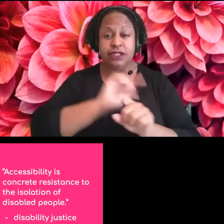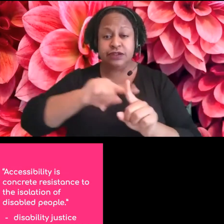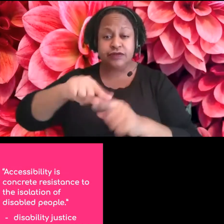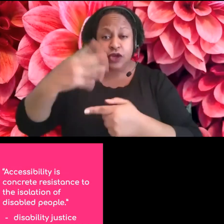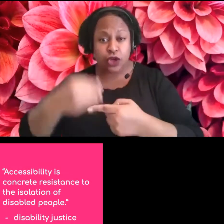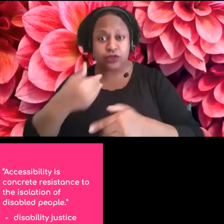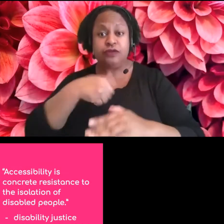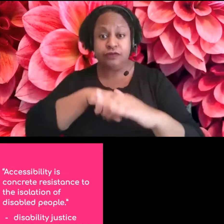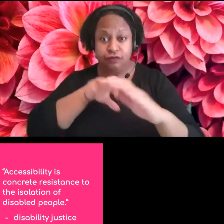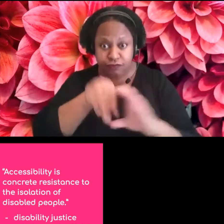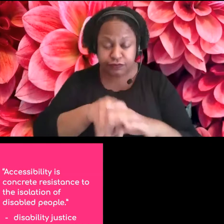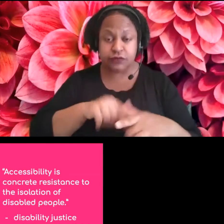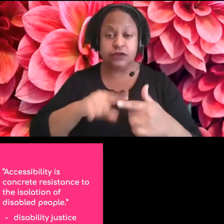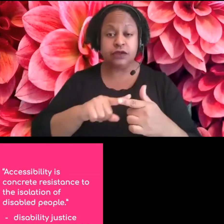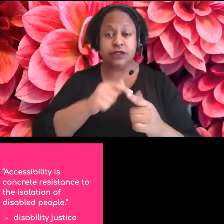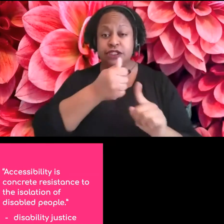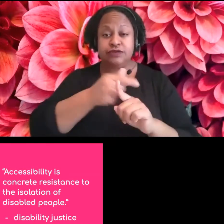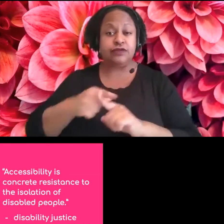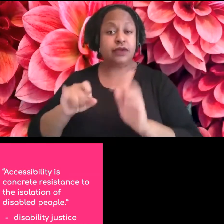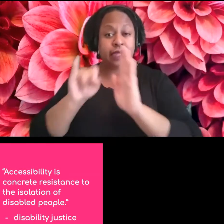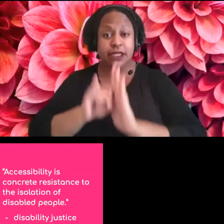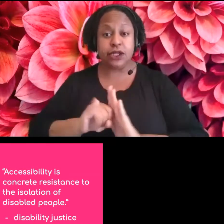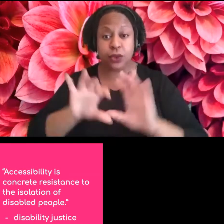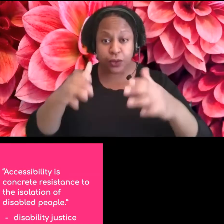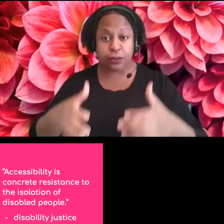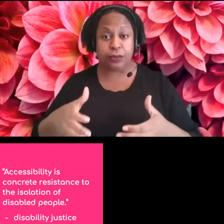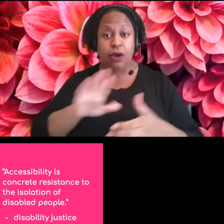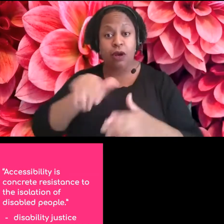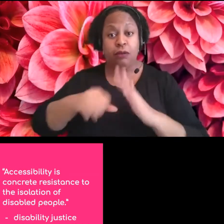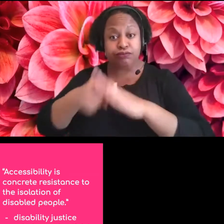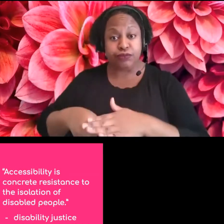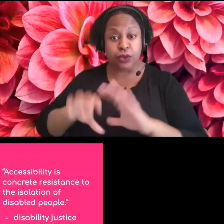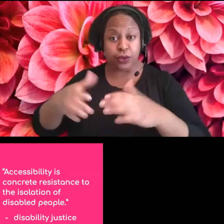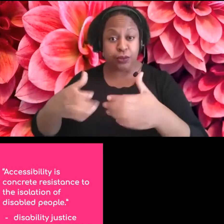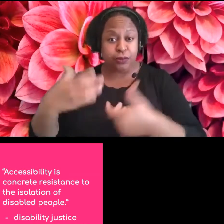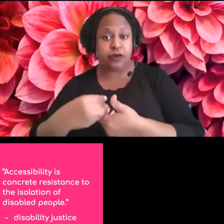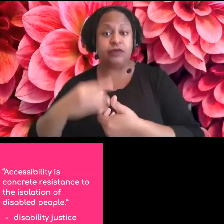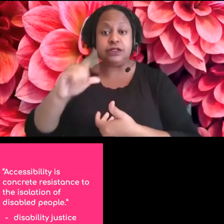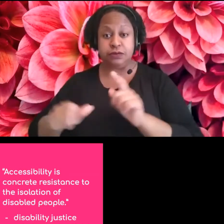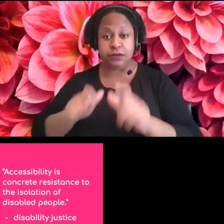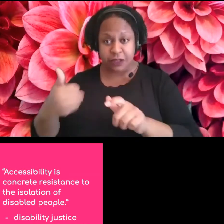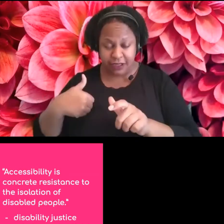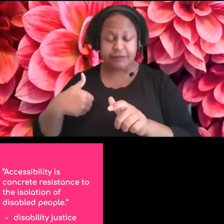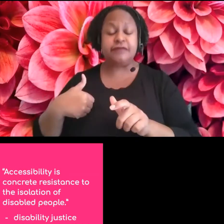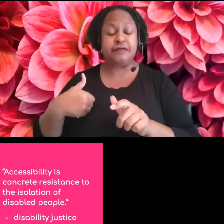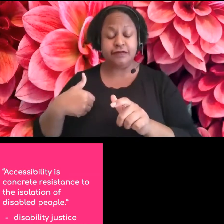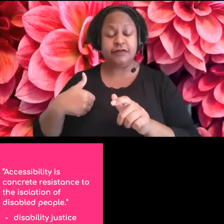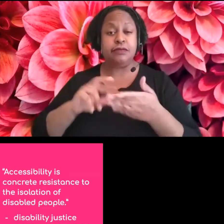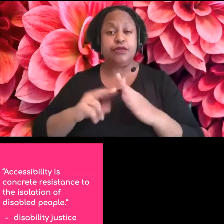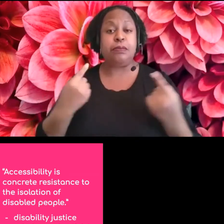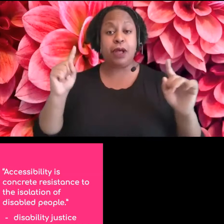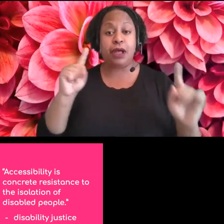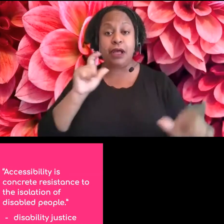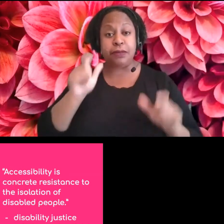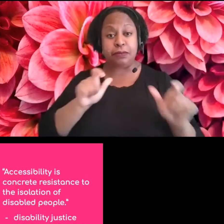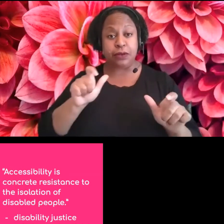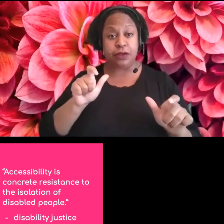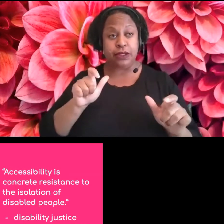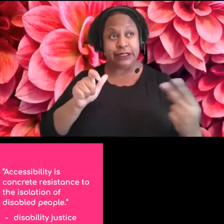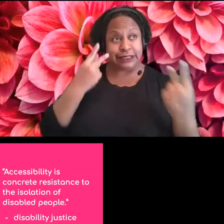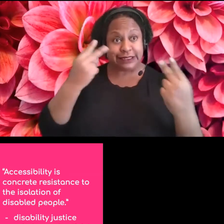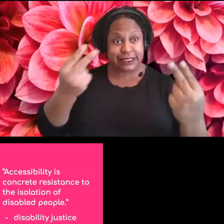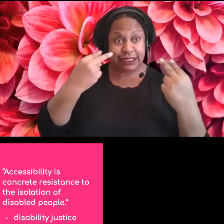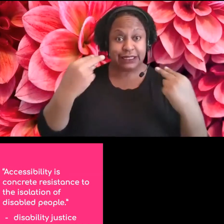identity group, and every other marginalized group. Um, but it allows us to be seen and felt and heard with